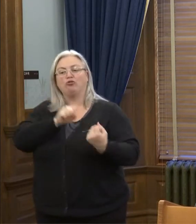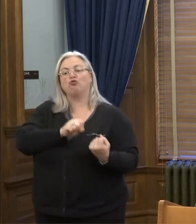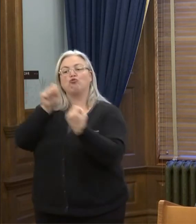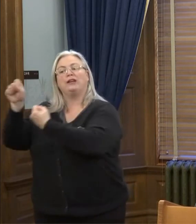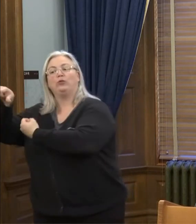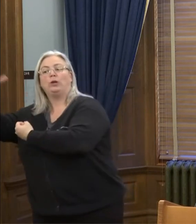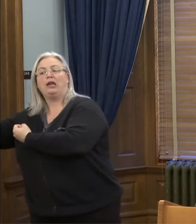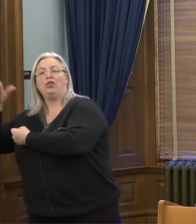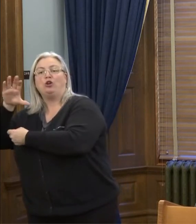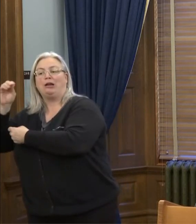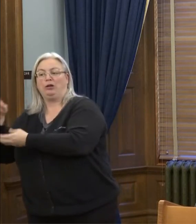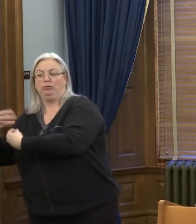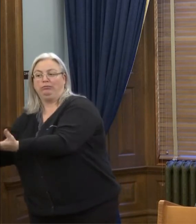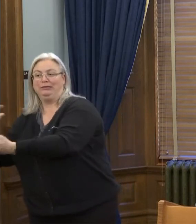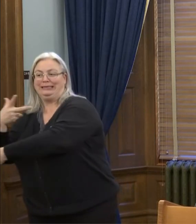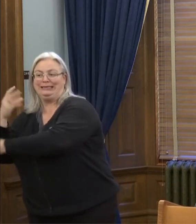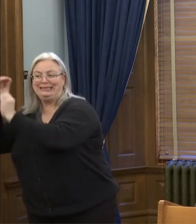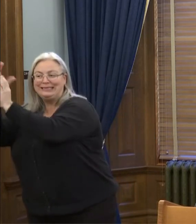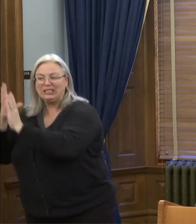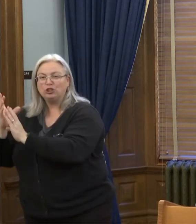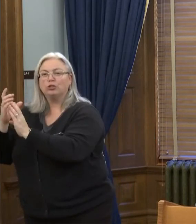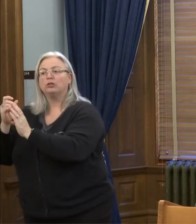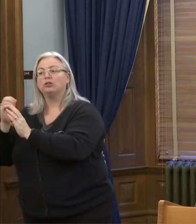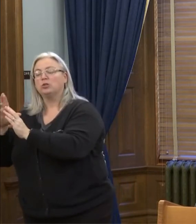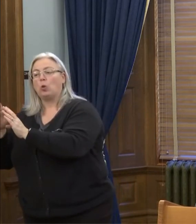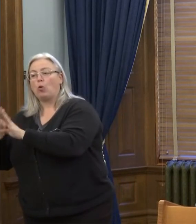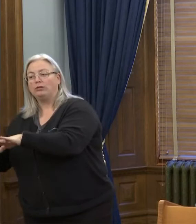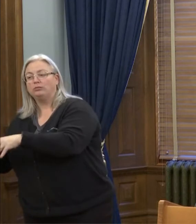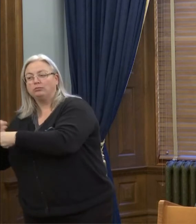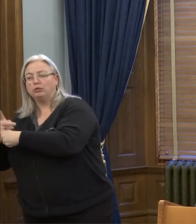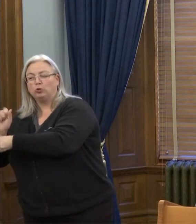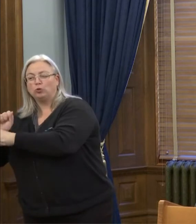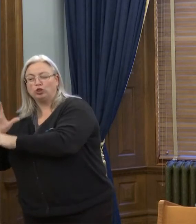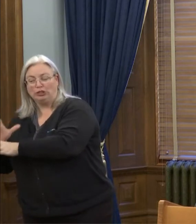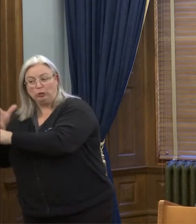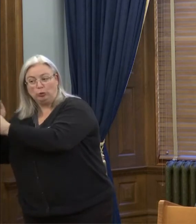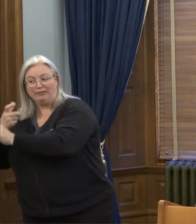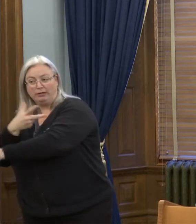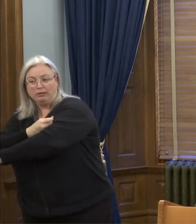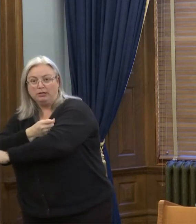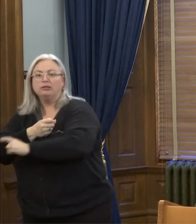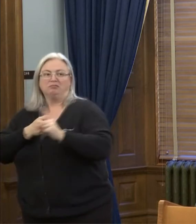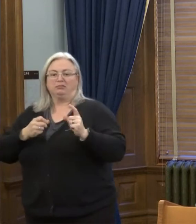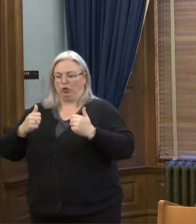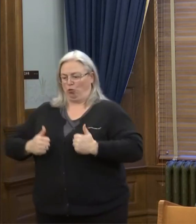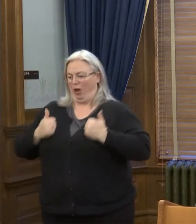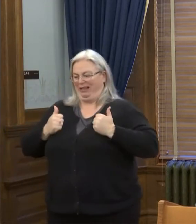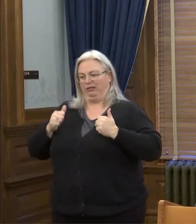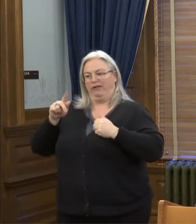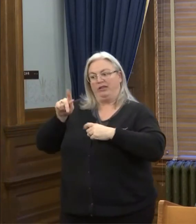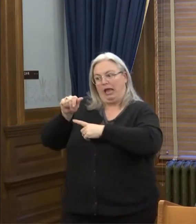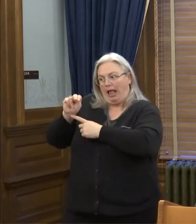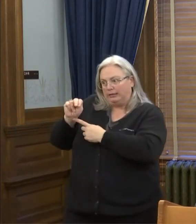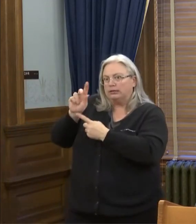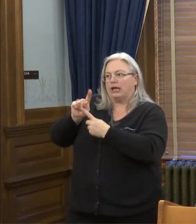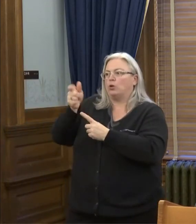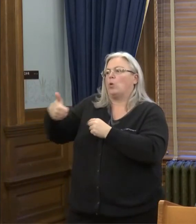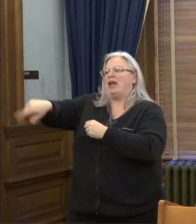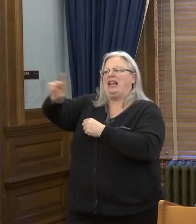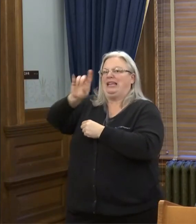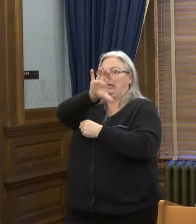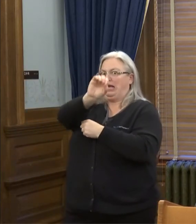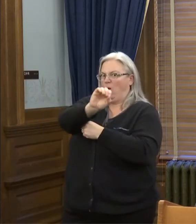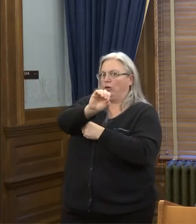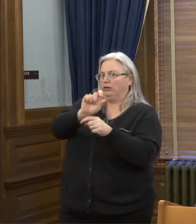county that is vaccinating teachers or grocery workers to get a vaccine? Yes, they can. A resident can go into any county and get vaccinated. And